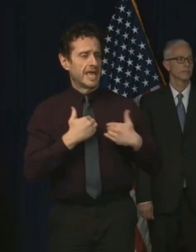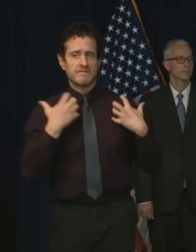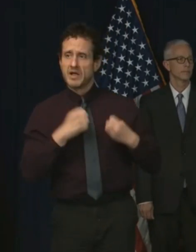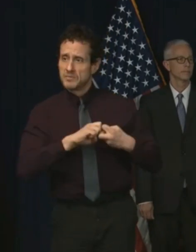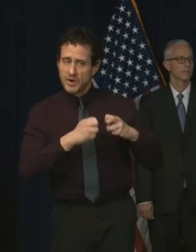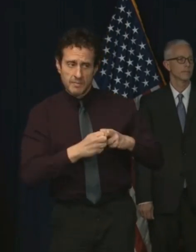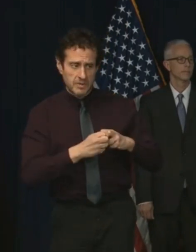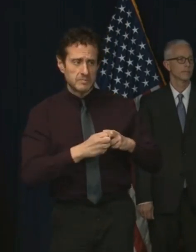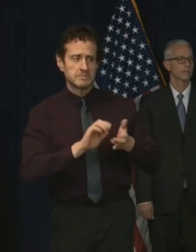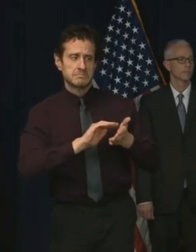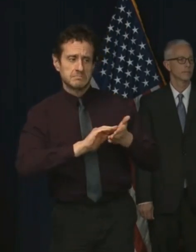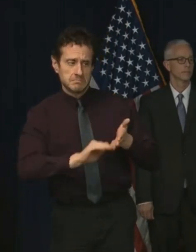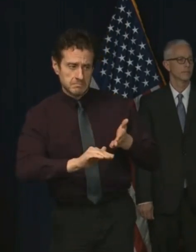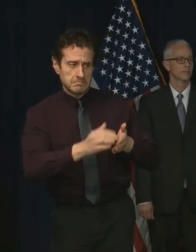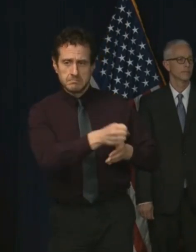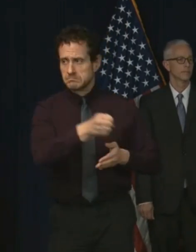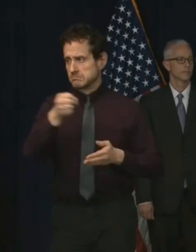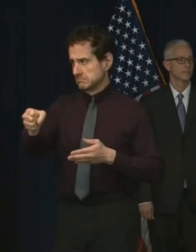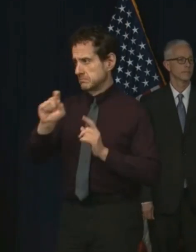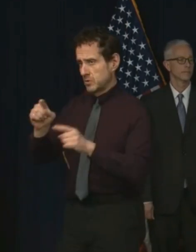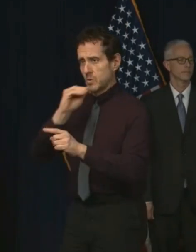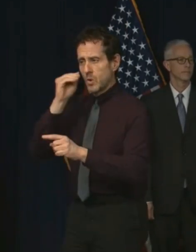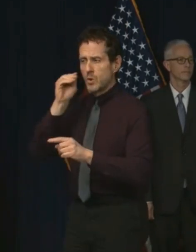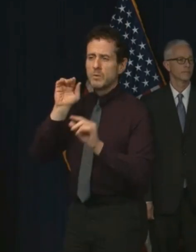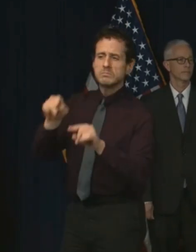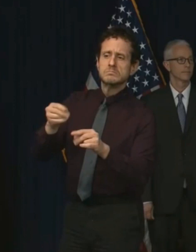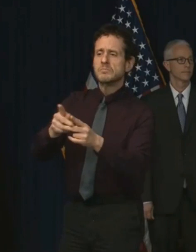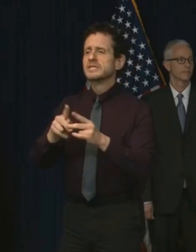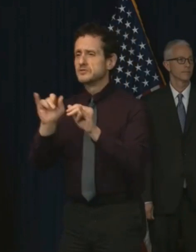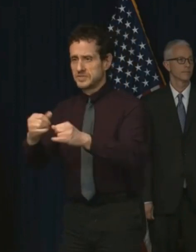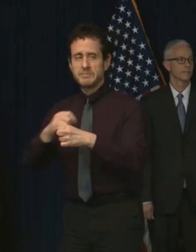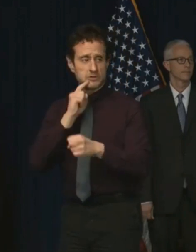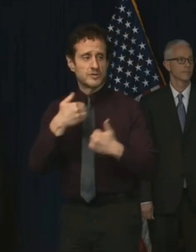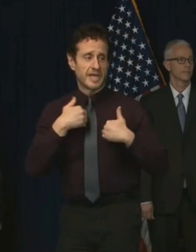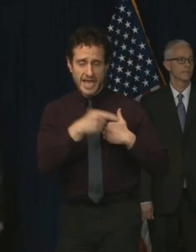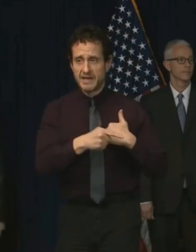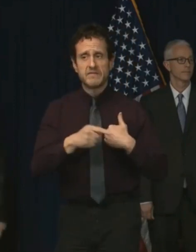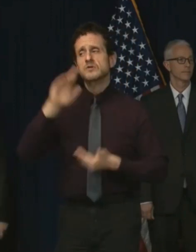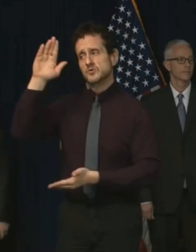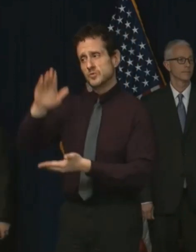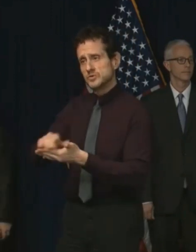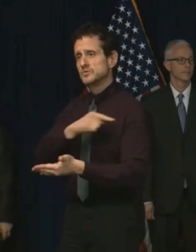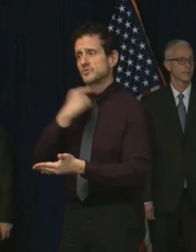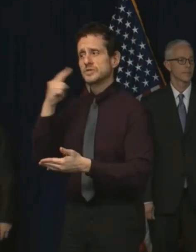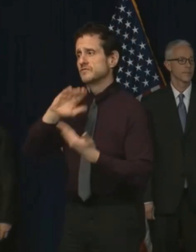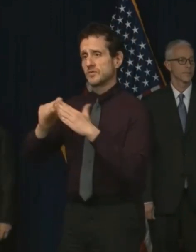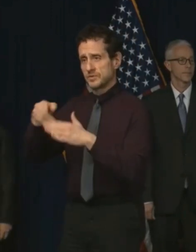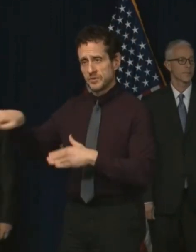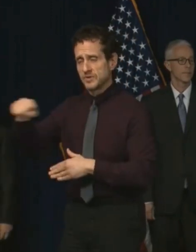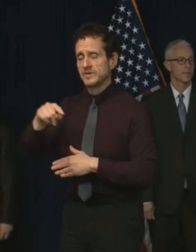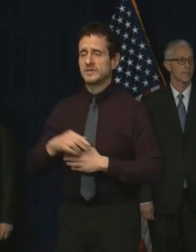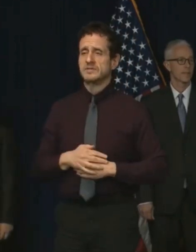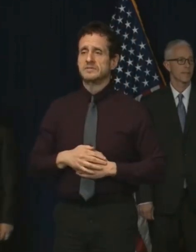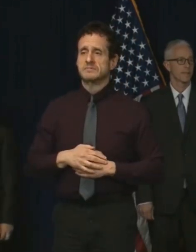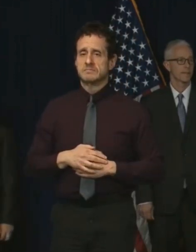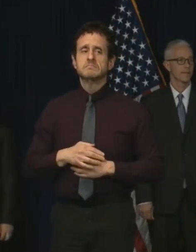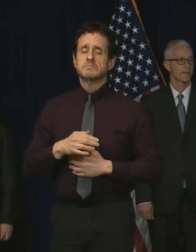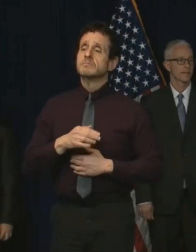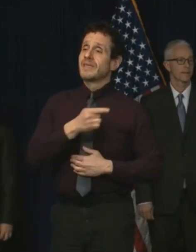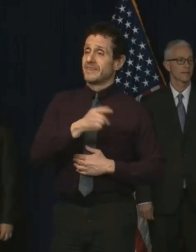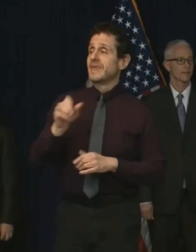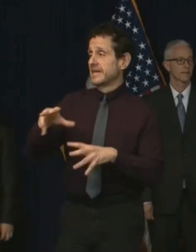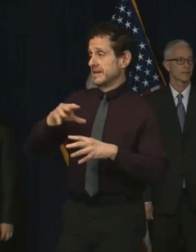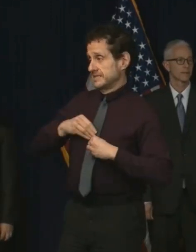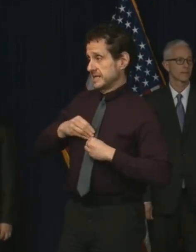ensuring the public safety. Under the order, the director still has discretion to accept transfers from county